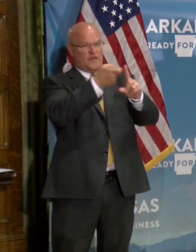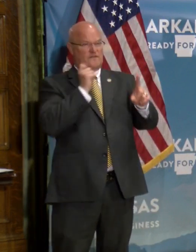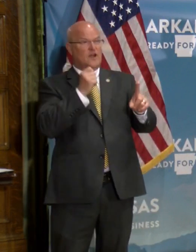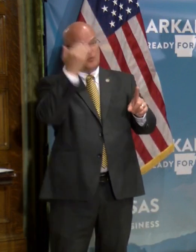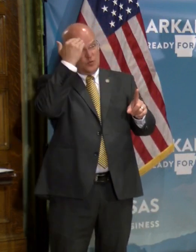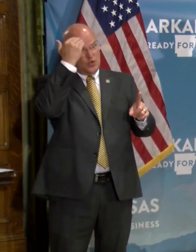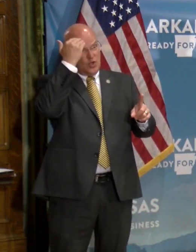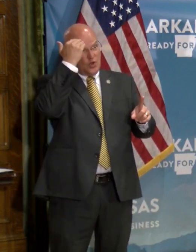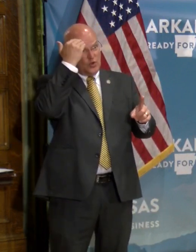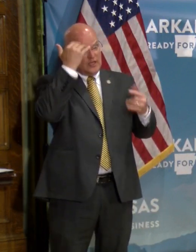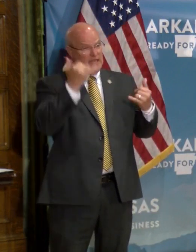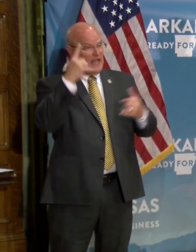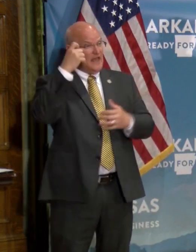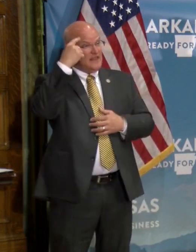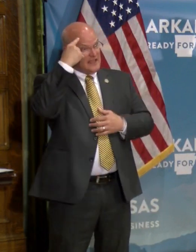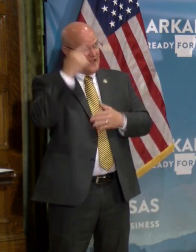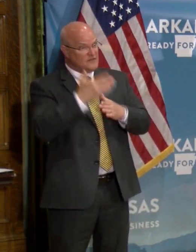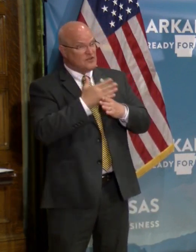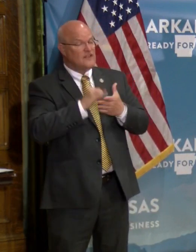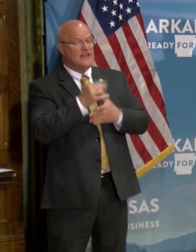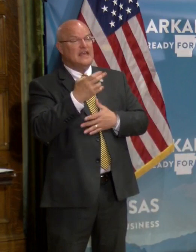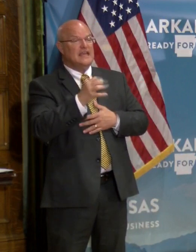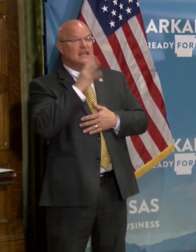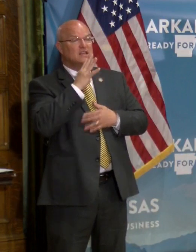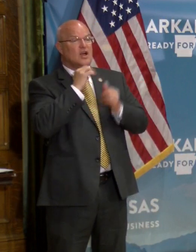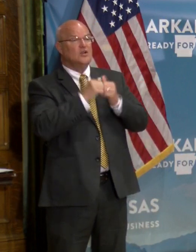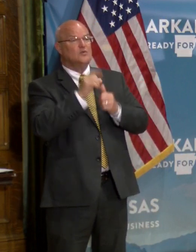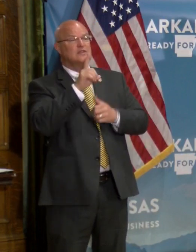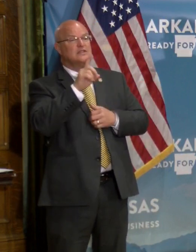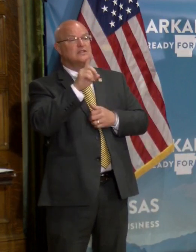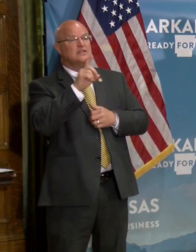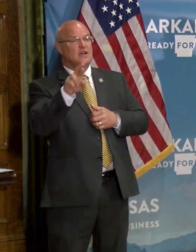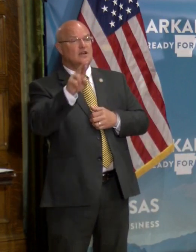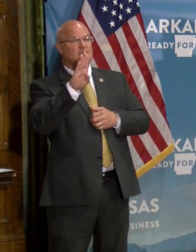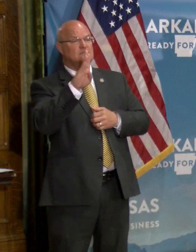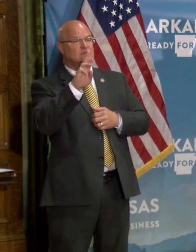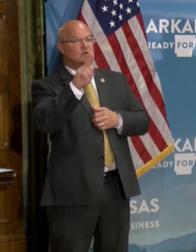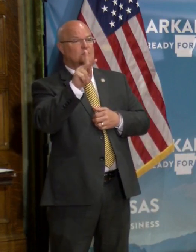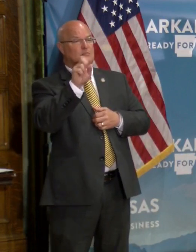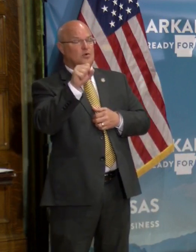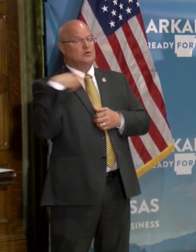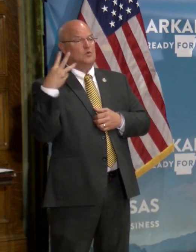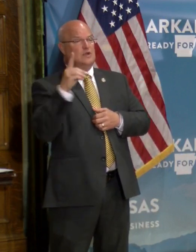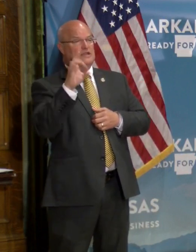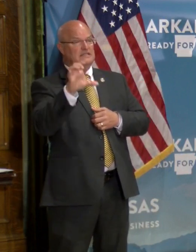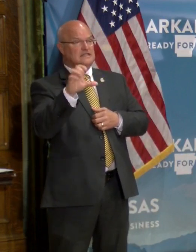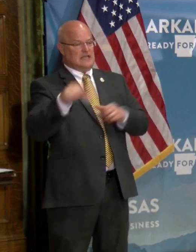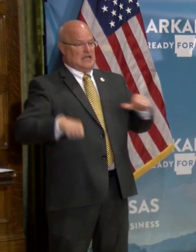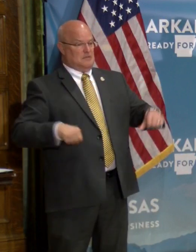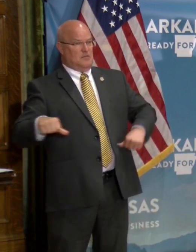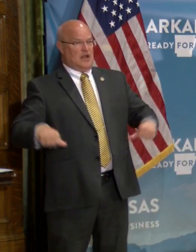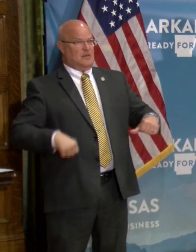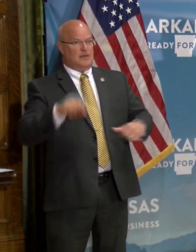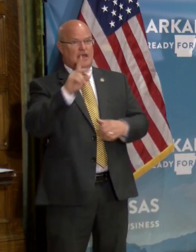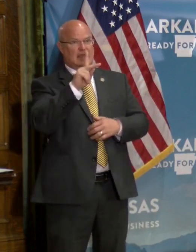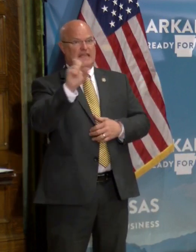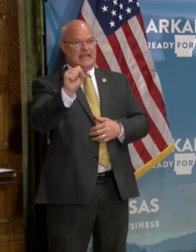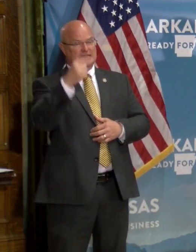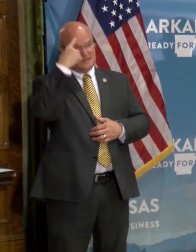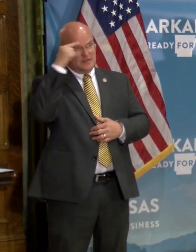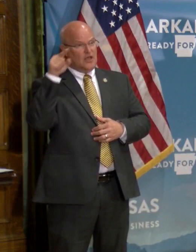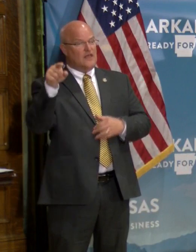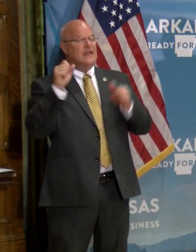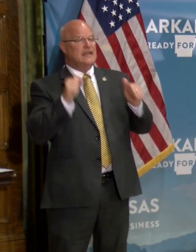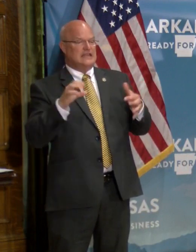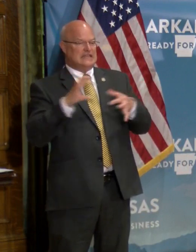from. Now, the governor shared that he talked with Dr. Birx in Washington, D.C., and she was bragging about Kansas because they were able